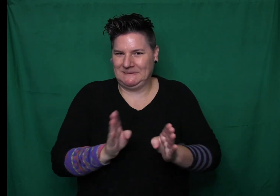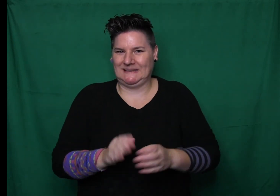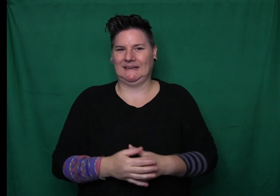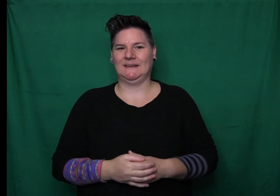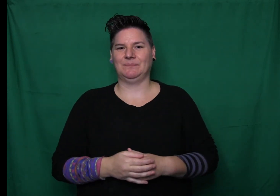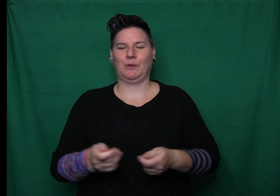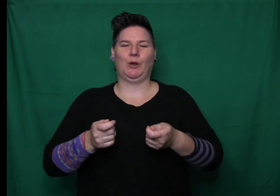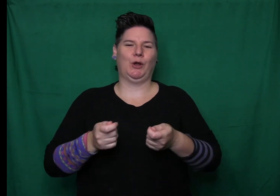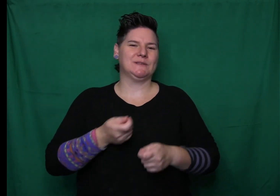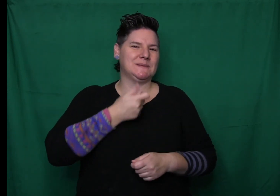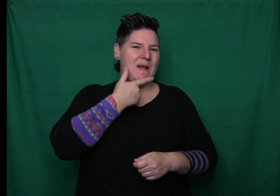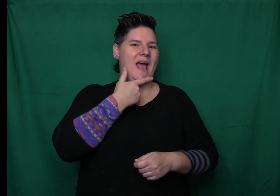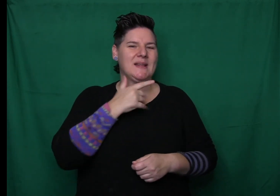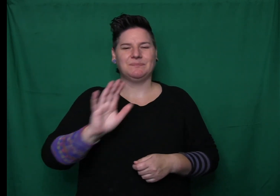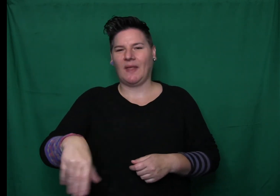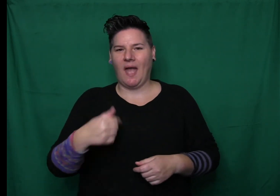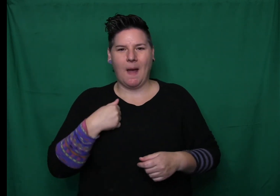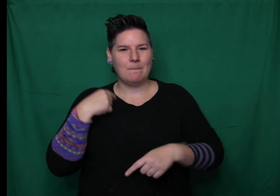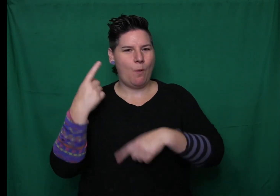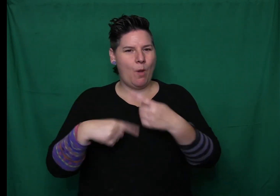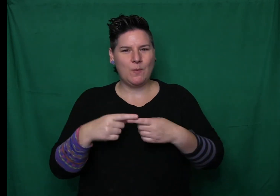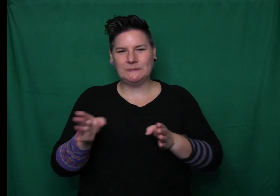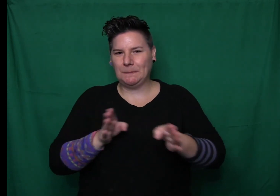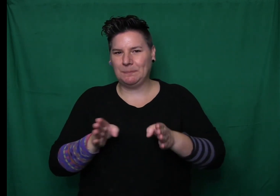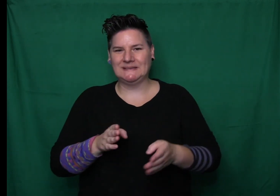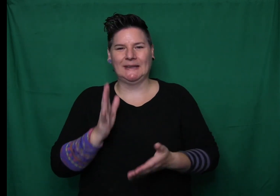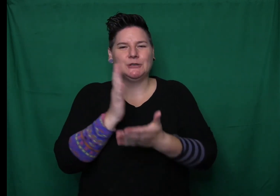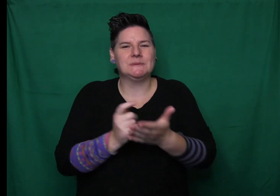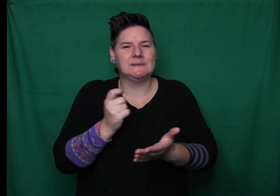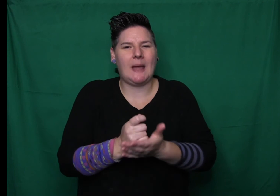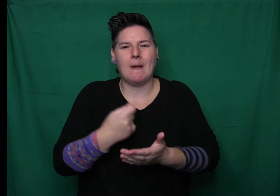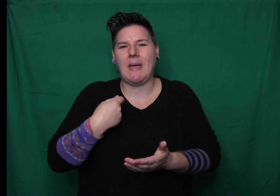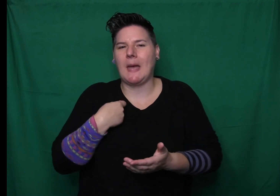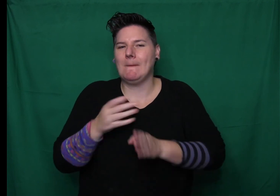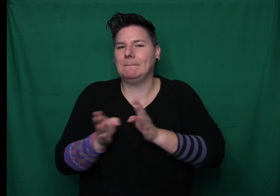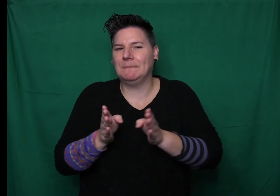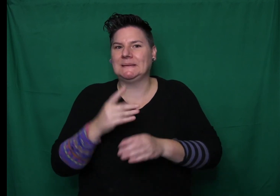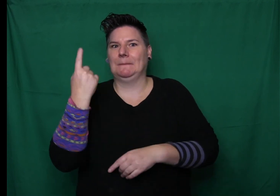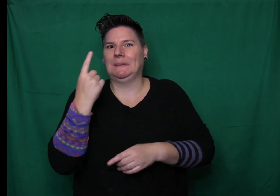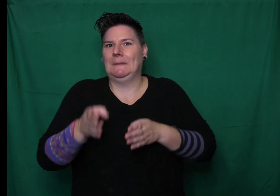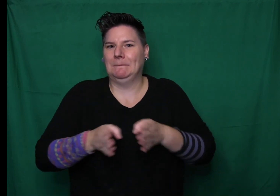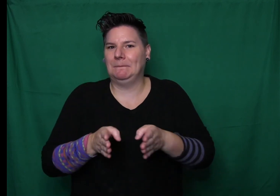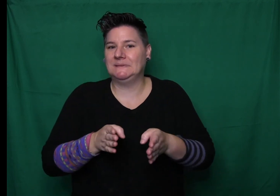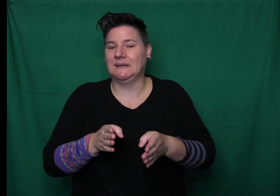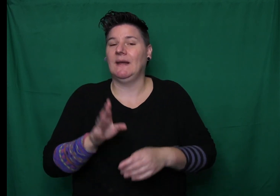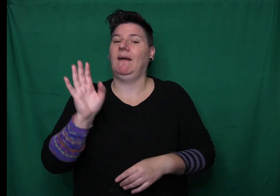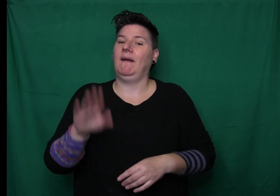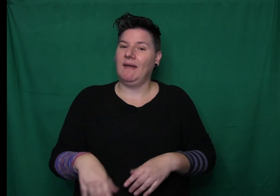Gink curled up on her socks beside curled The big witch was smiling, looking